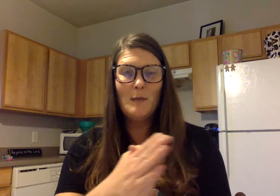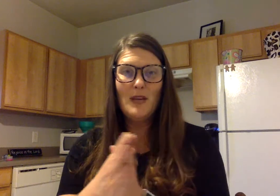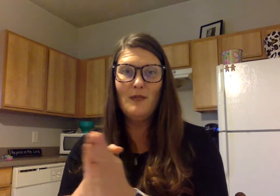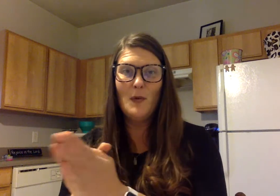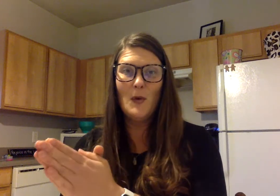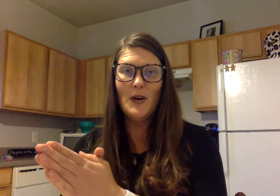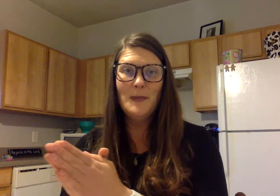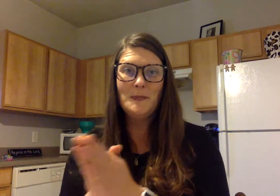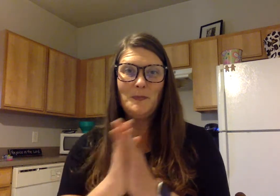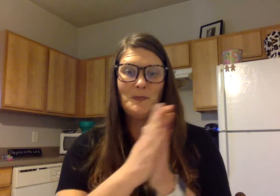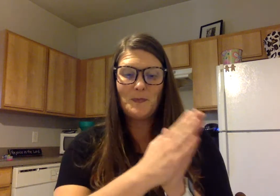before,